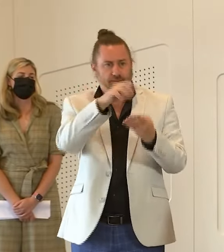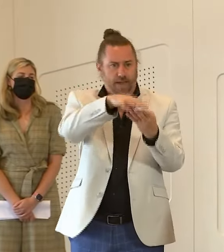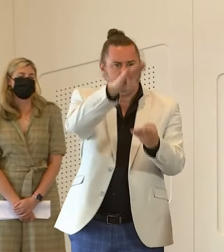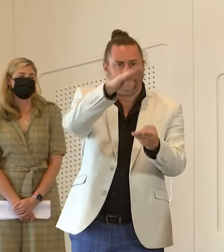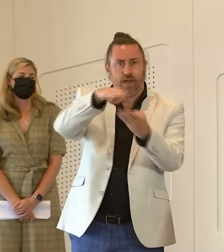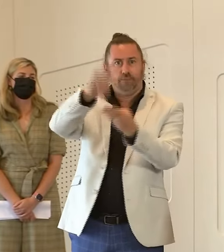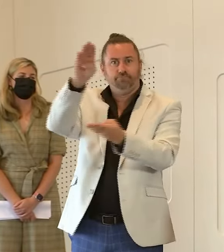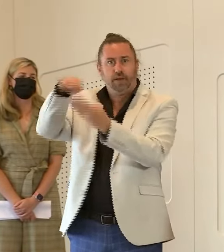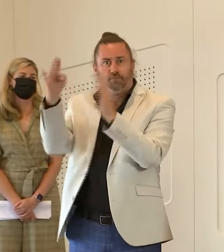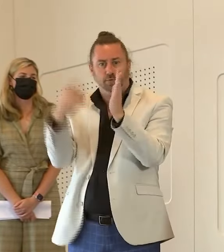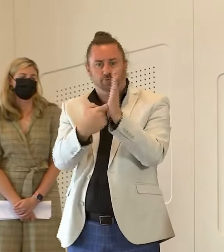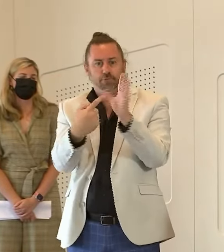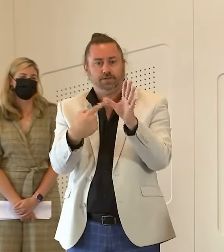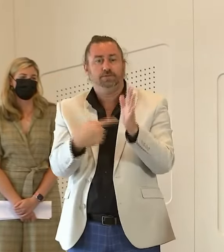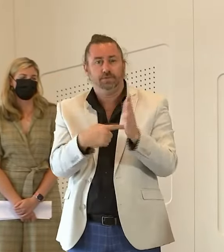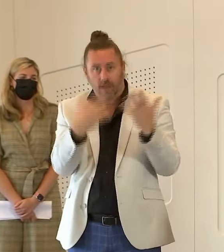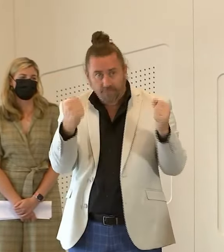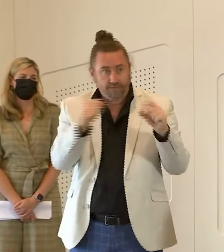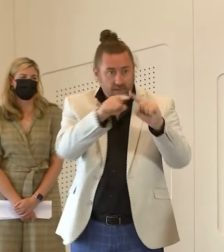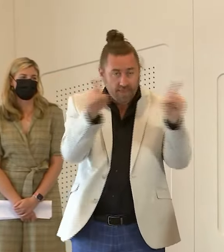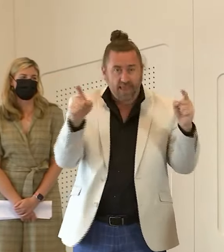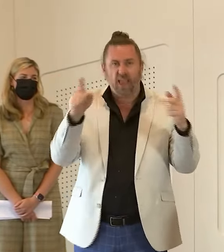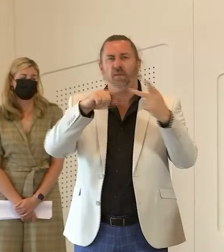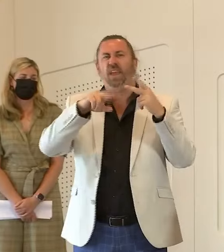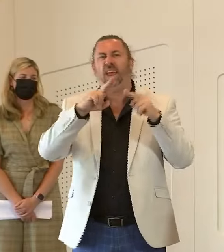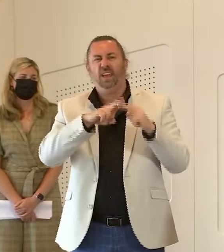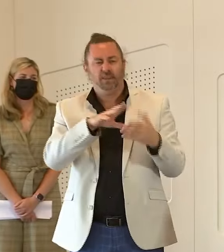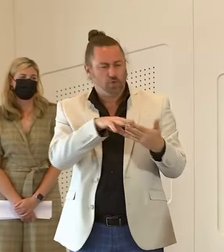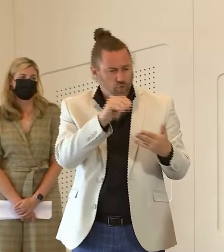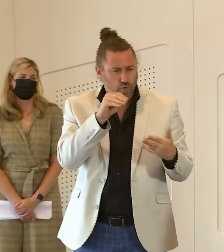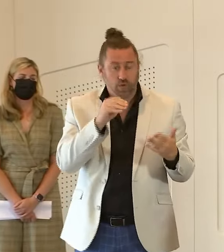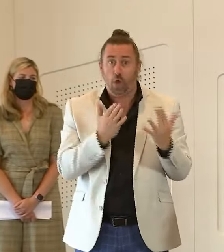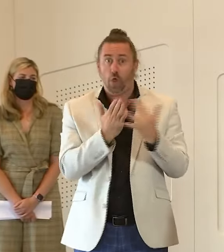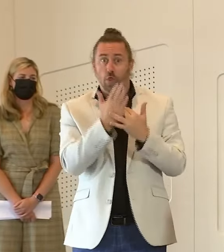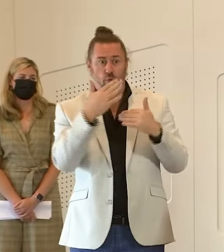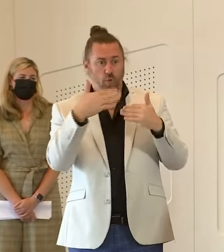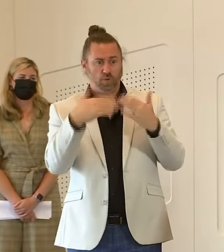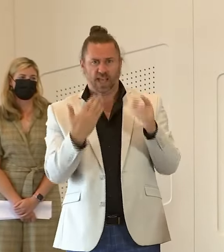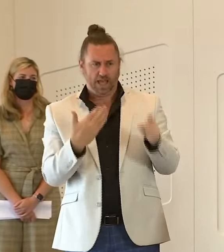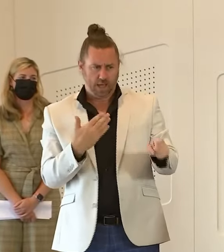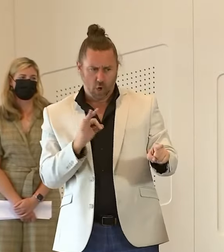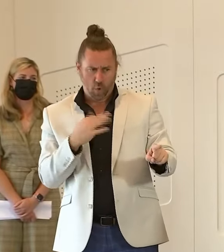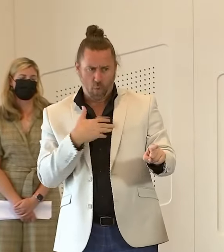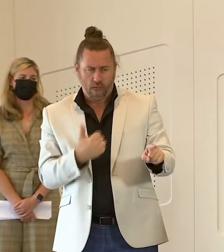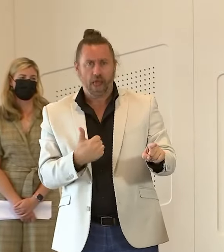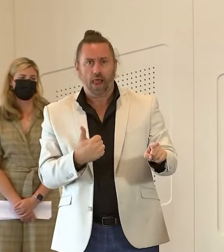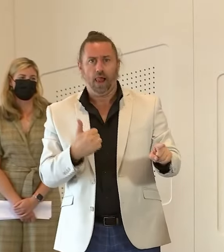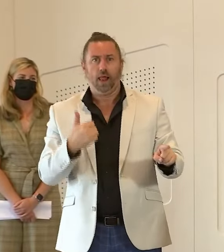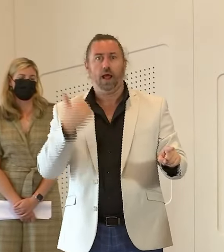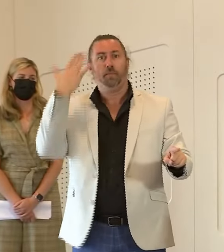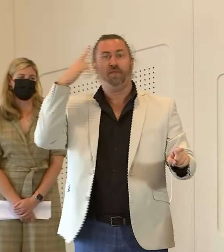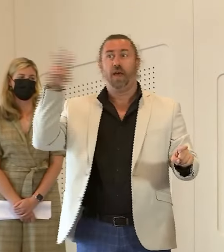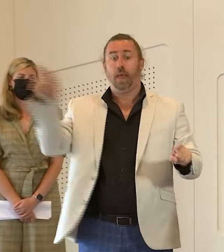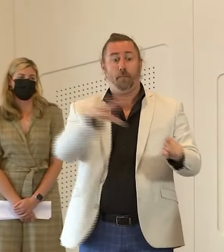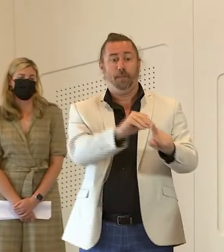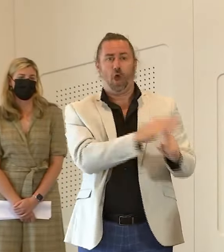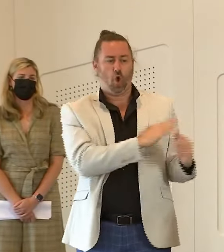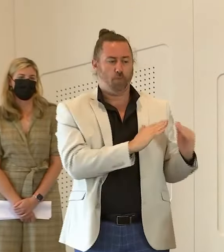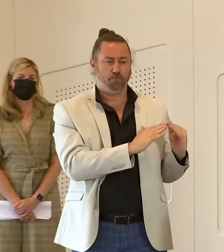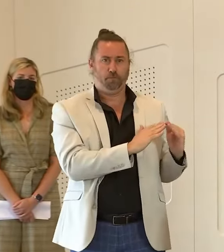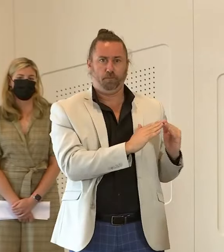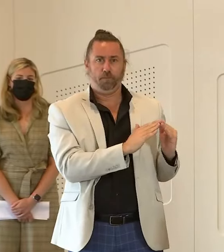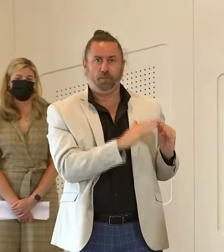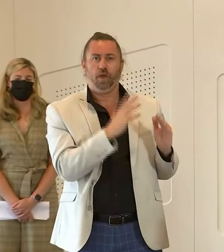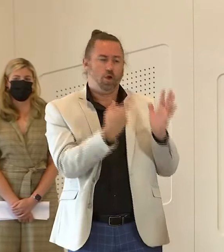the child becomes unwell or a teacher or staff member becomes unwell during the day they can access those ones at the school what we don't want is anyone